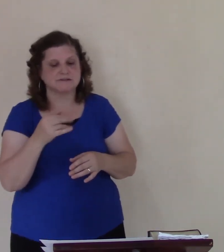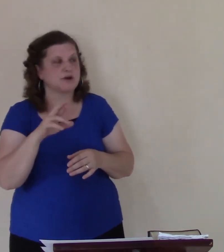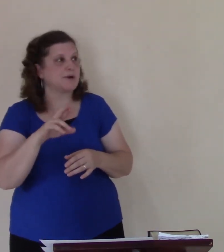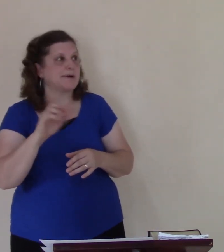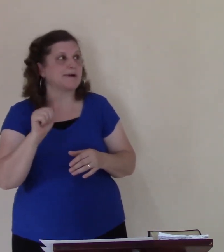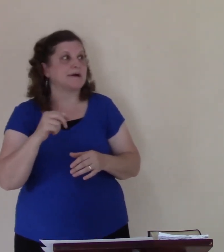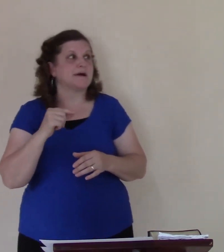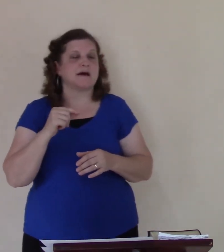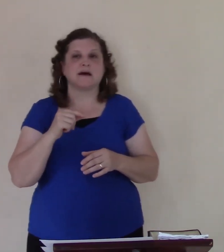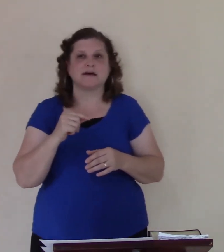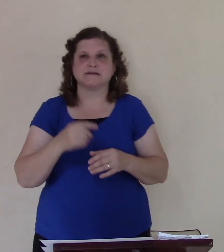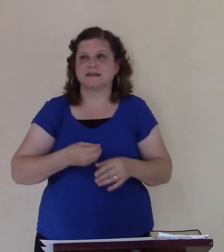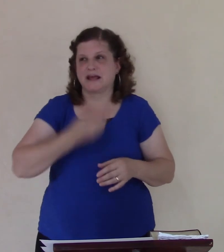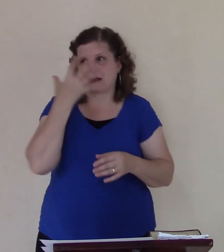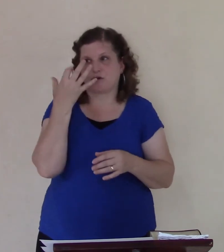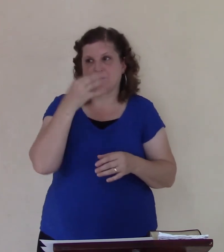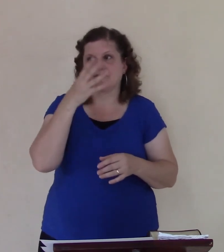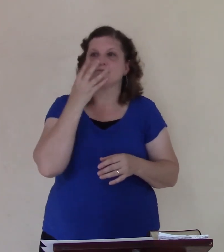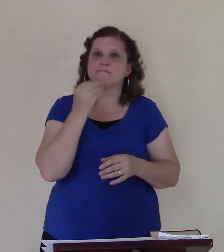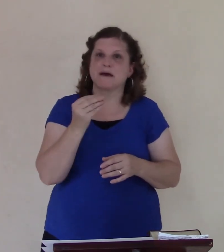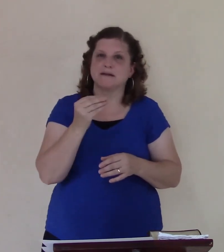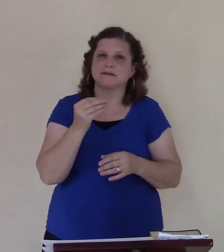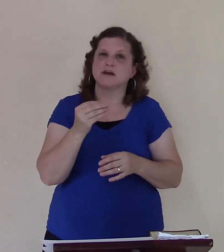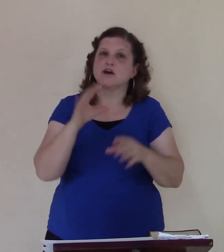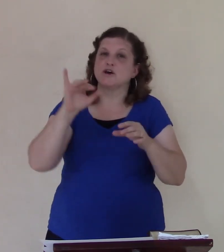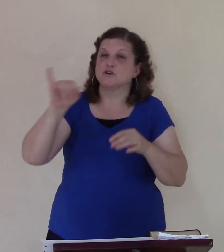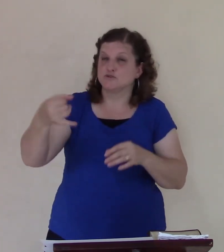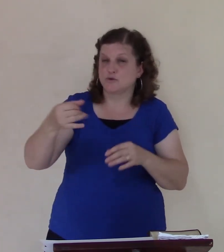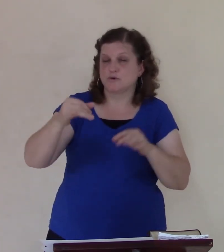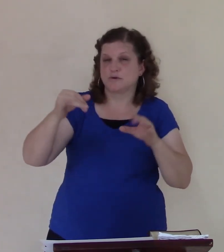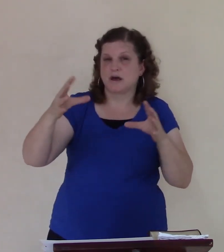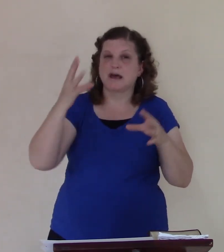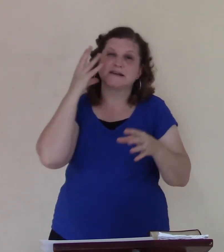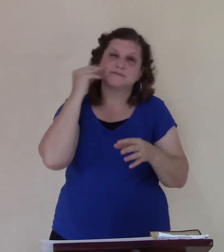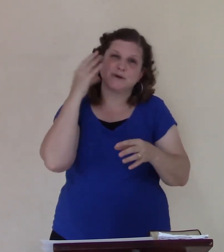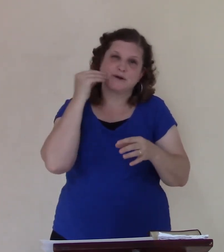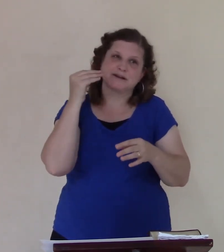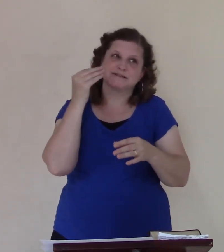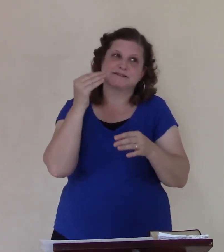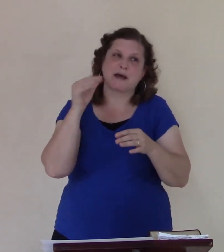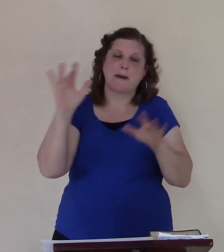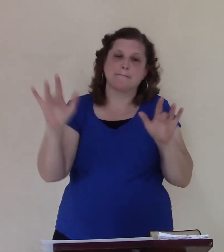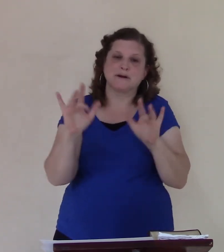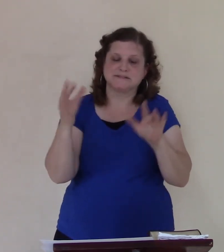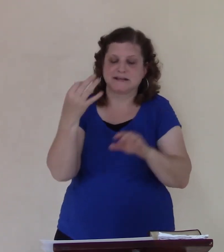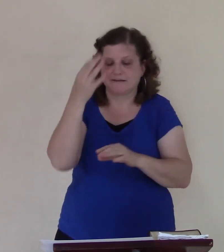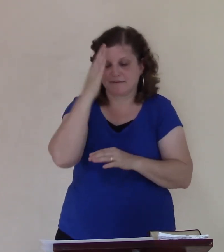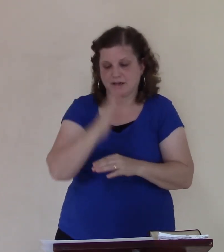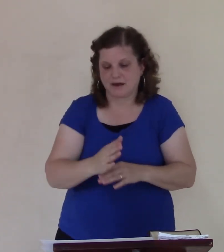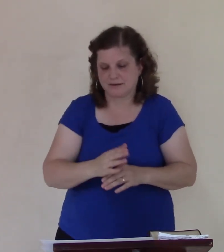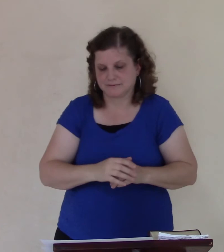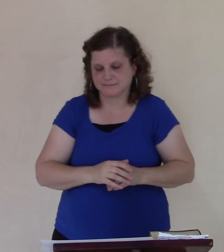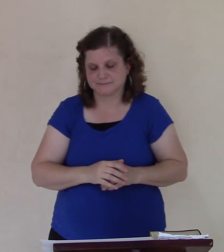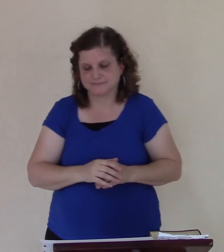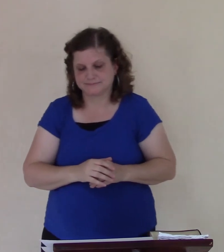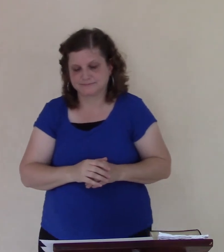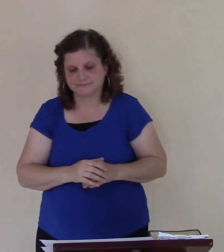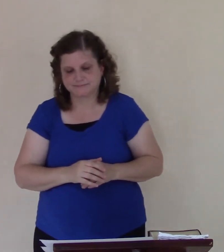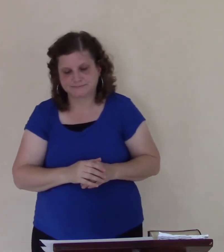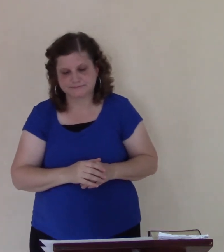had personally experienced the mercy of God but he feels that the people of them did not deserve a second chance yes he